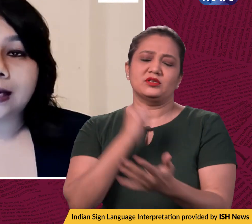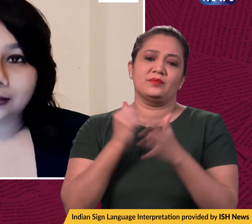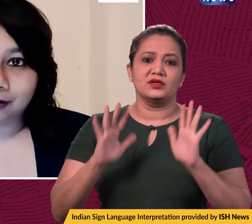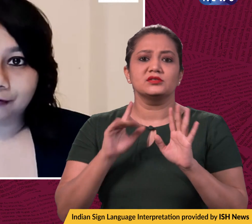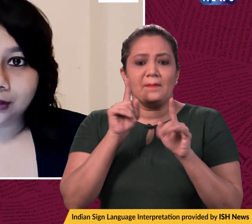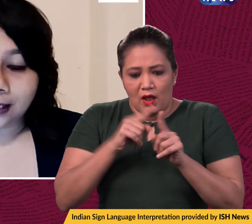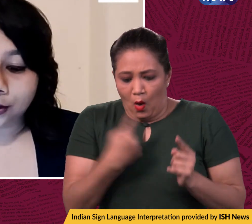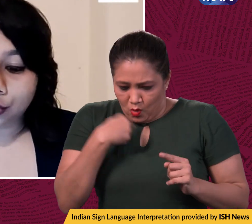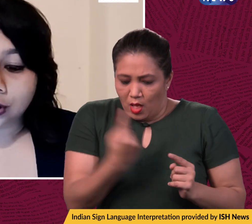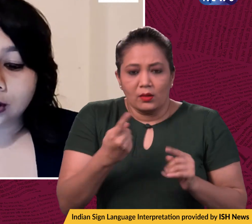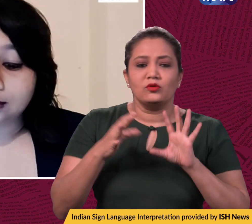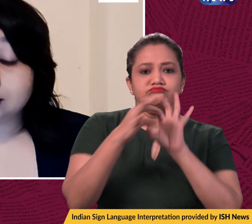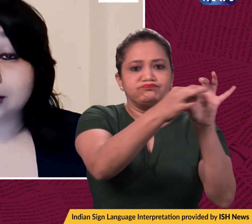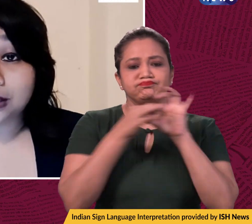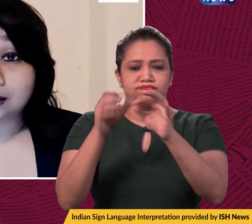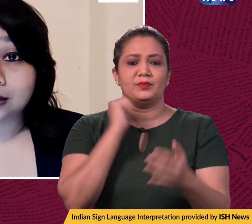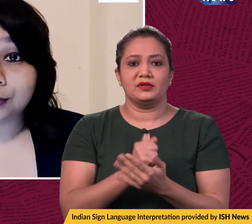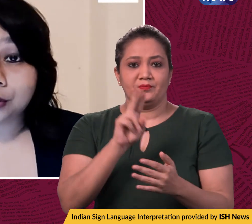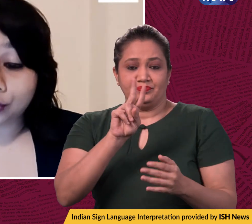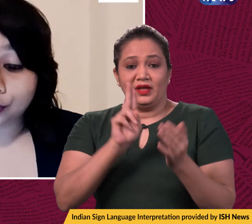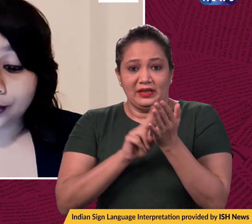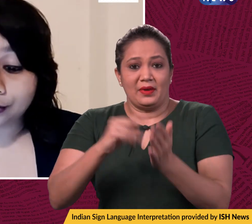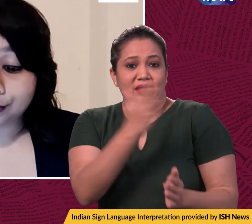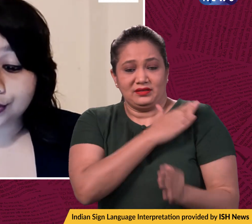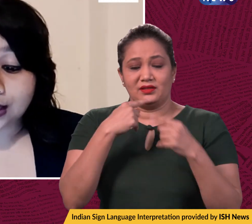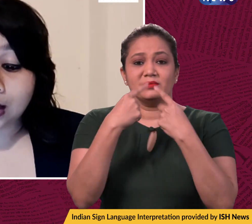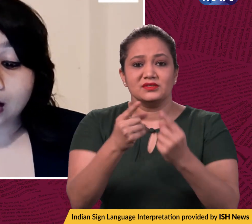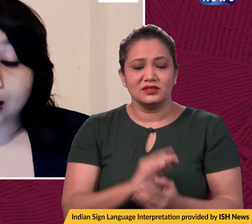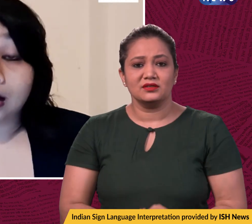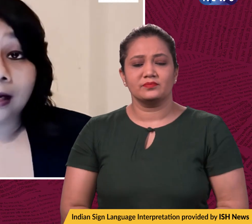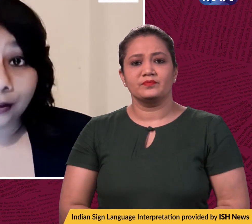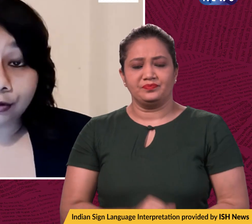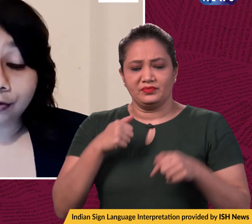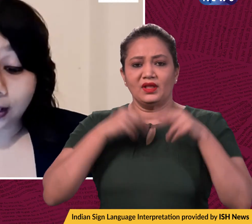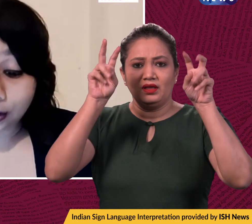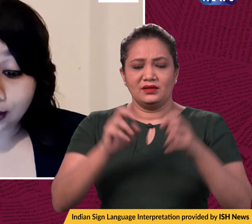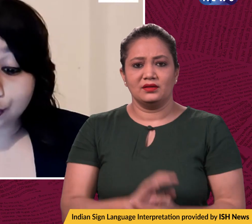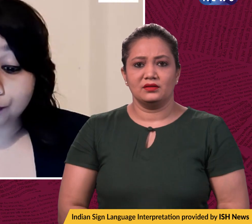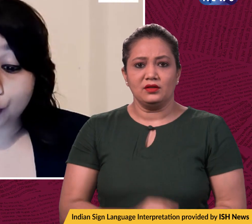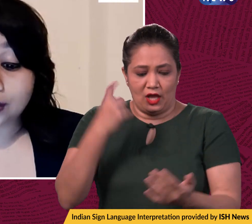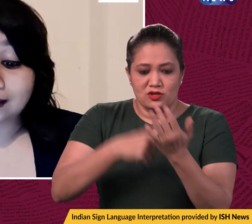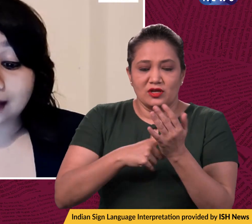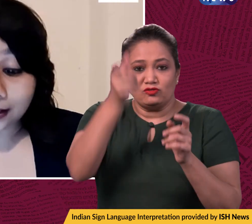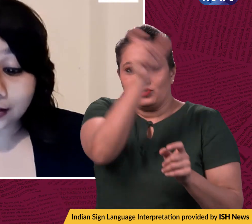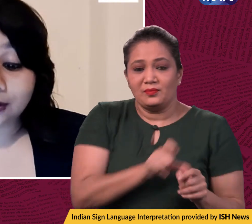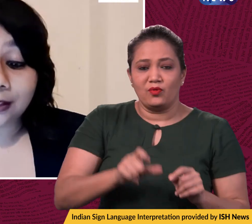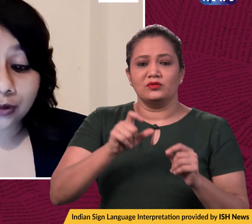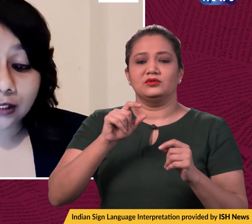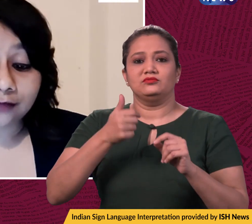collective effort, end quote. Nirmala Sitaraman also went on to say, and I quote, the regulation both executive and legislative